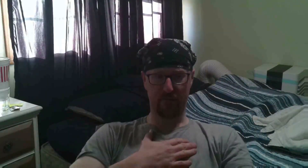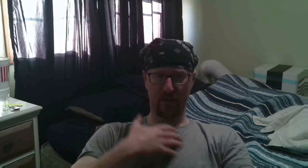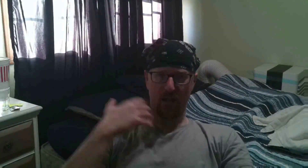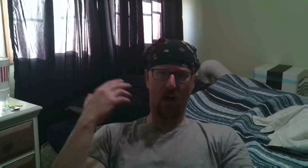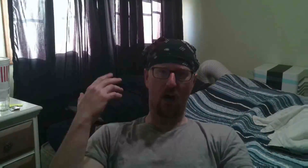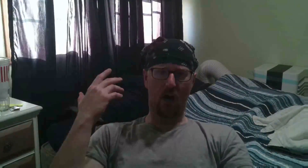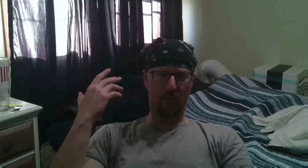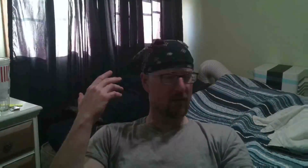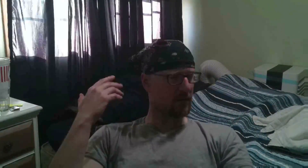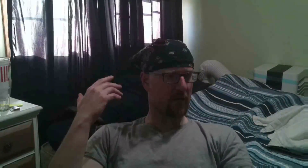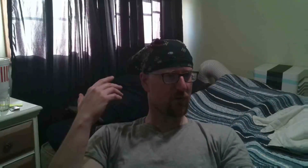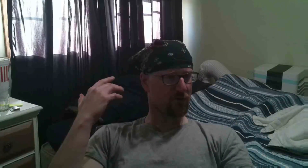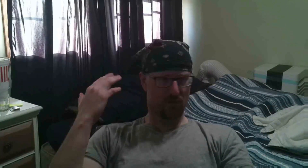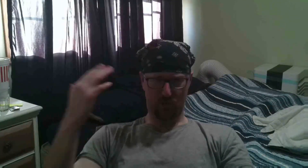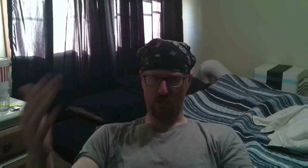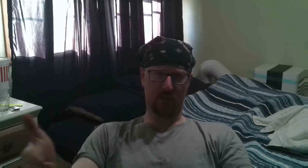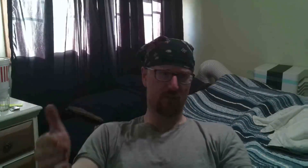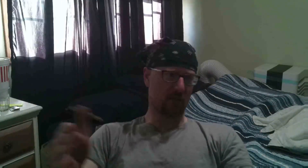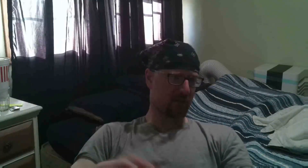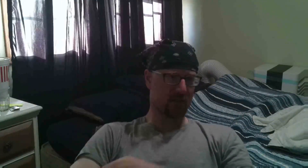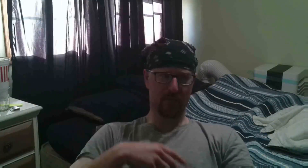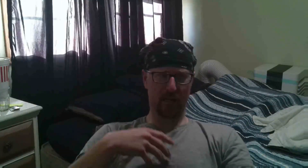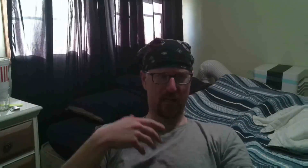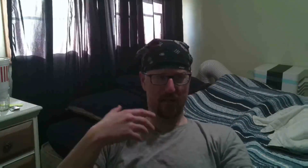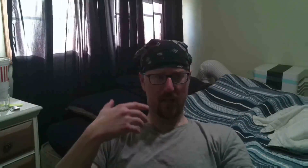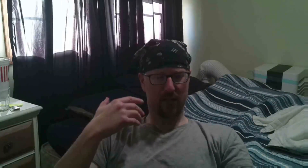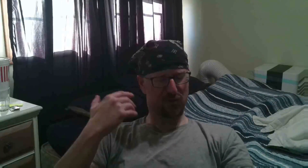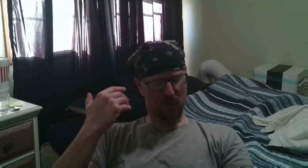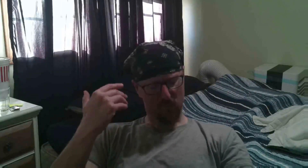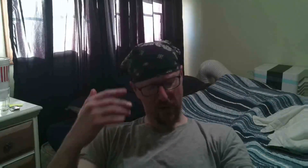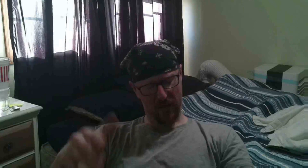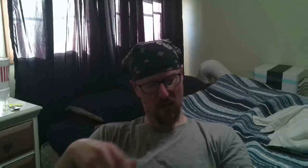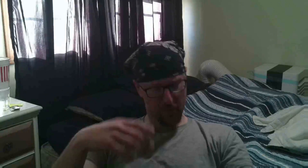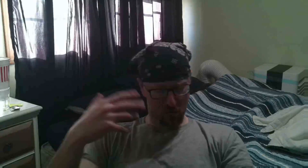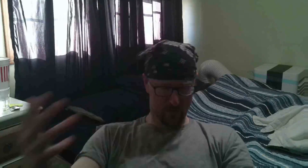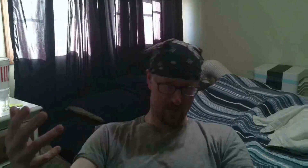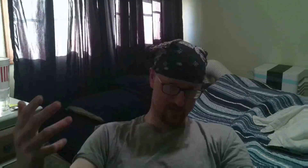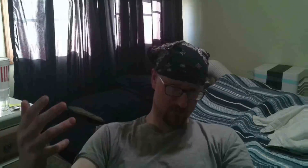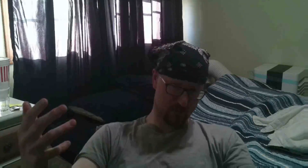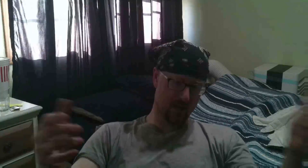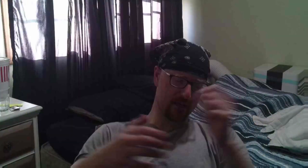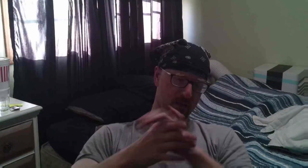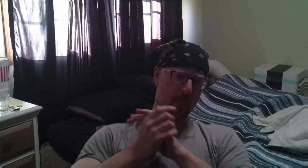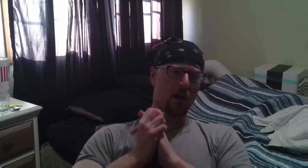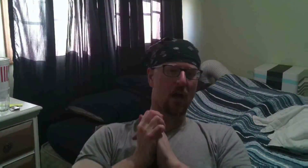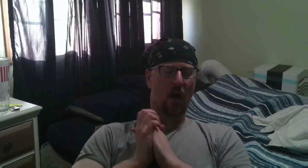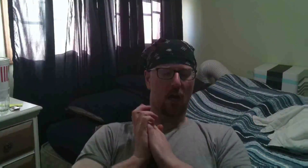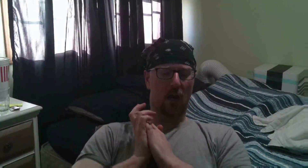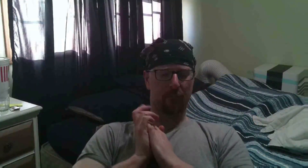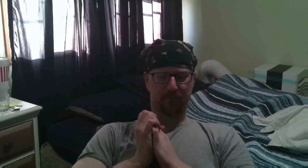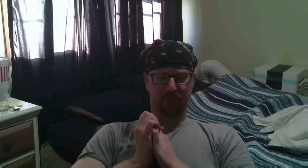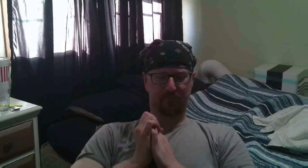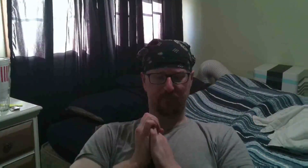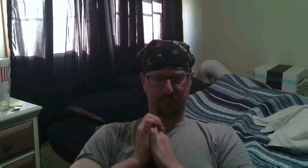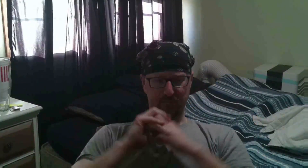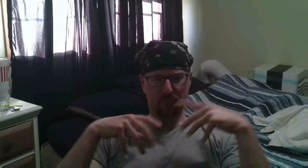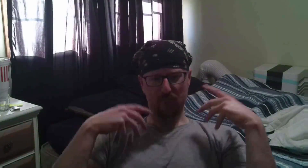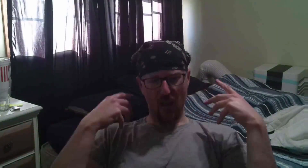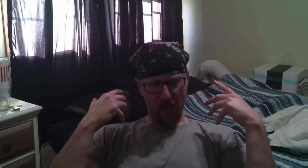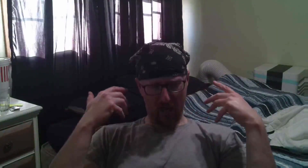doesn't mean you shouldn't check yourself it doesn't mean daily shouldn't wake up and look at yourself okay guys I